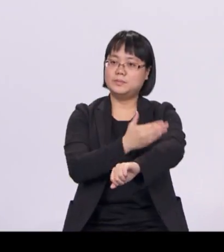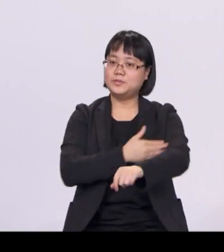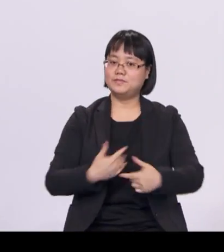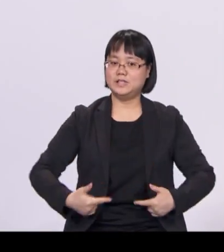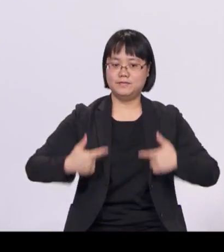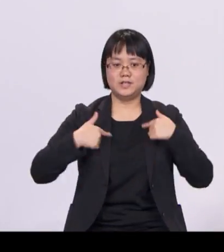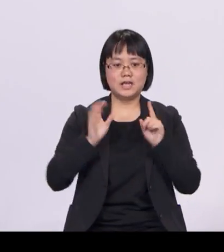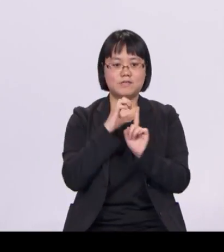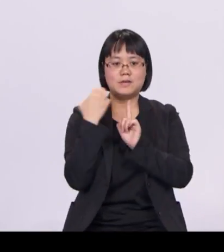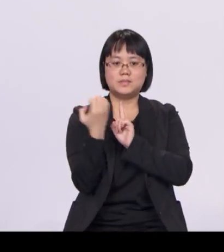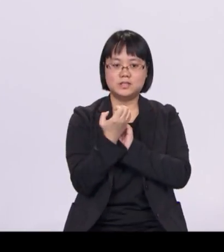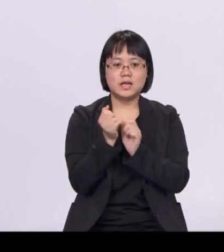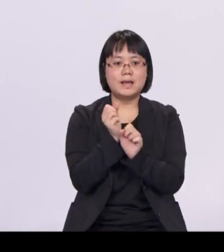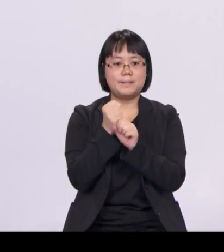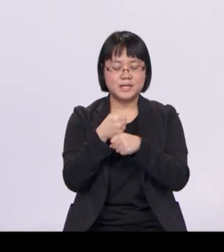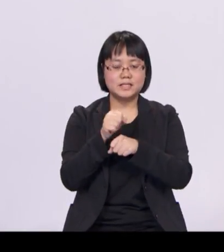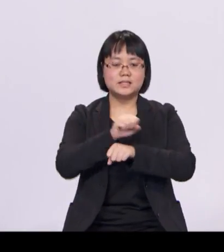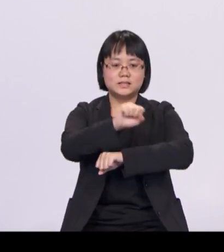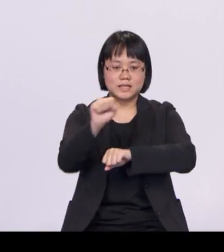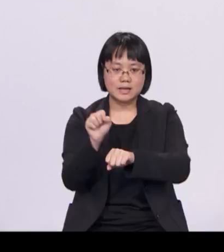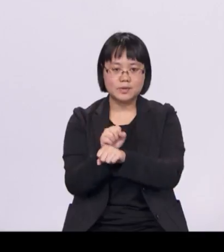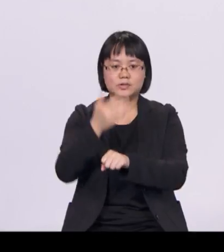make Singapore a smart, green and livable city.